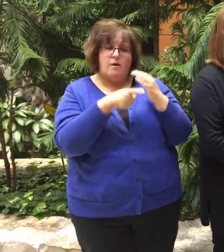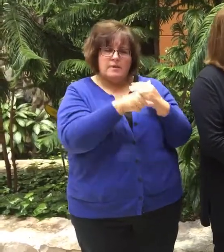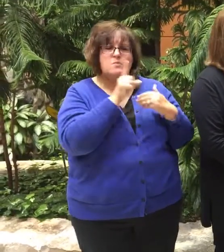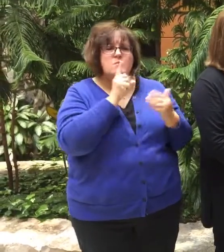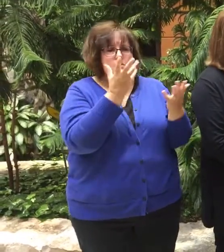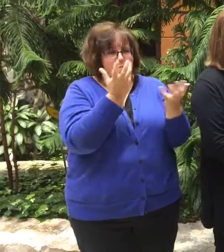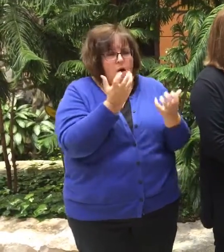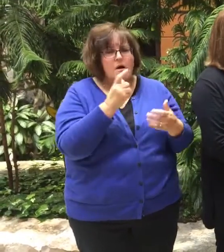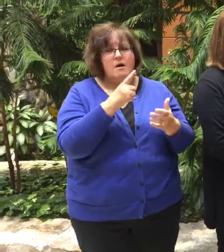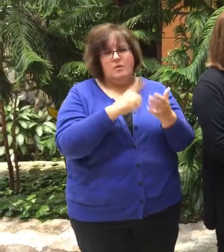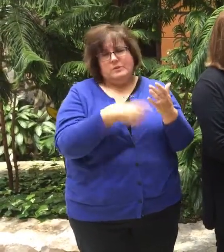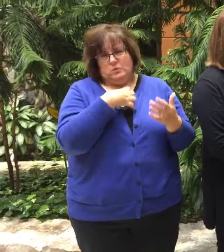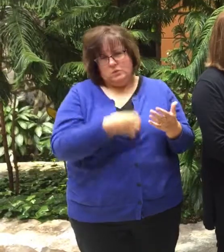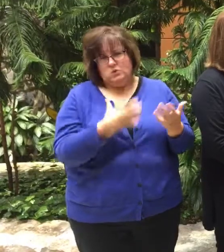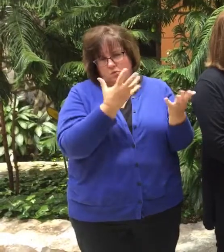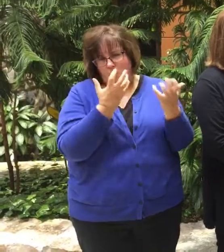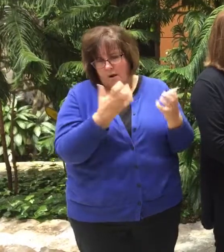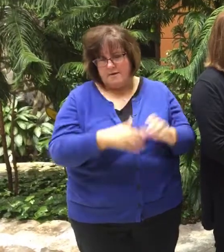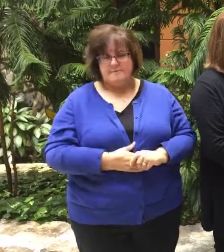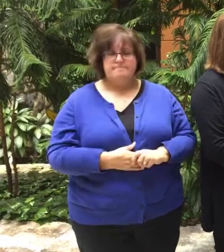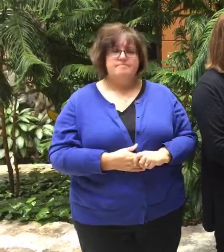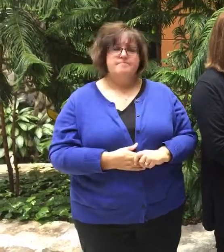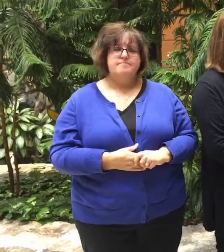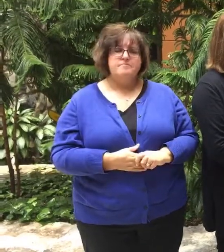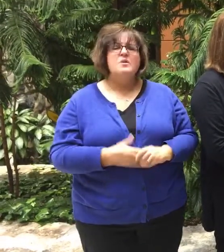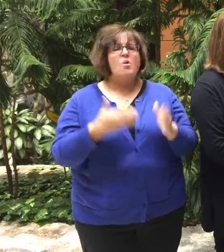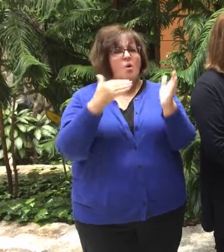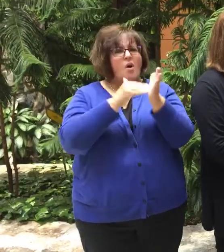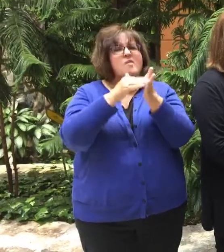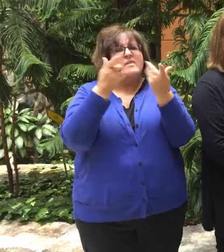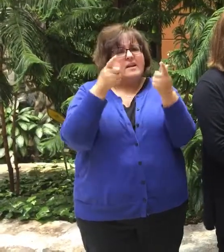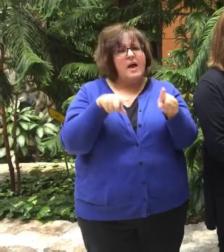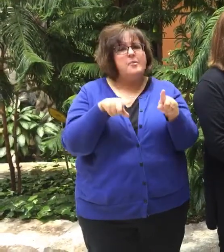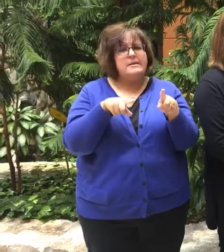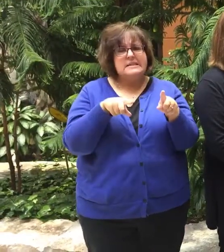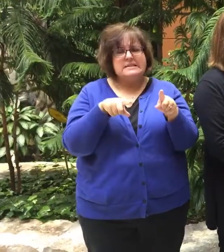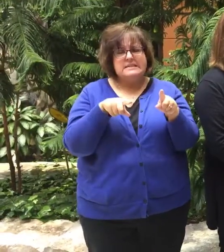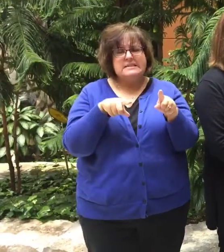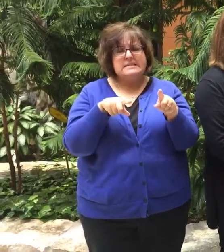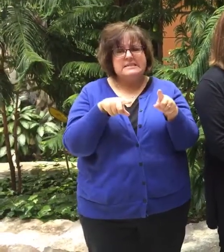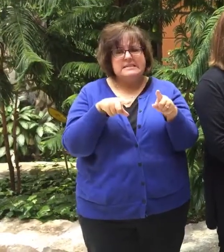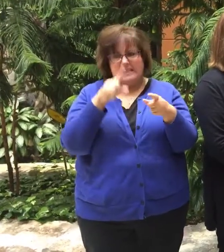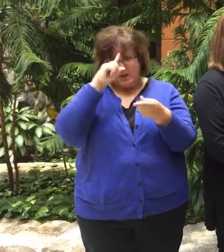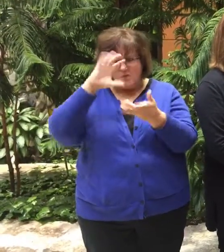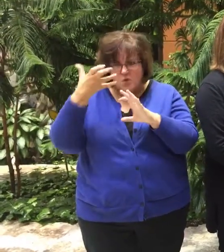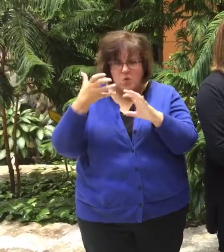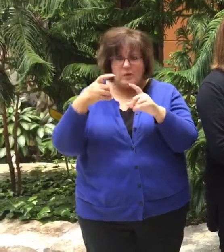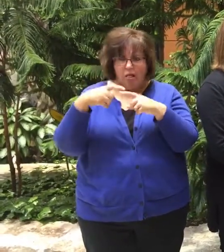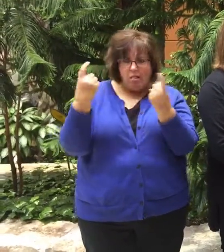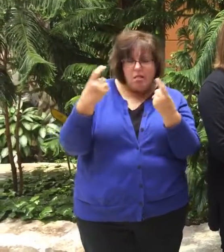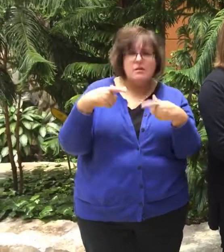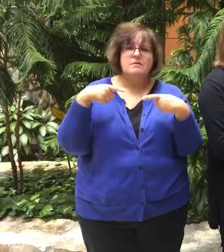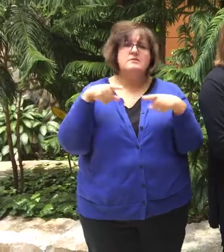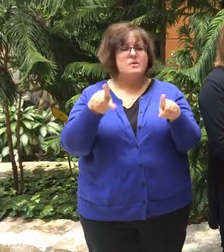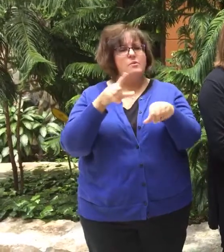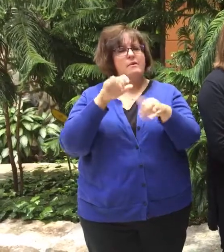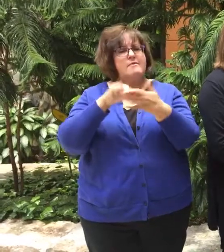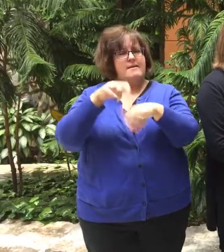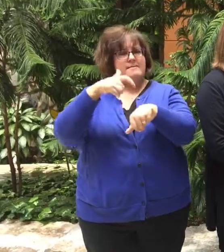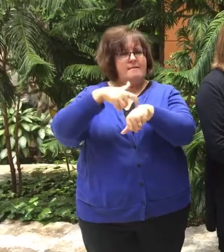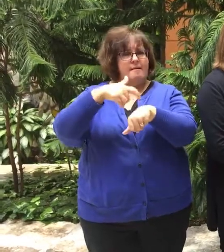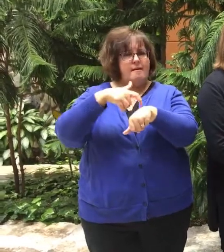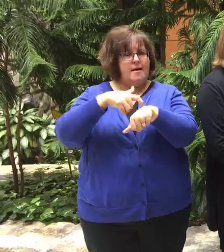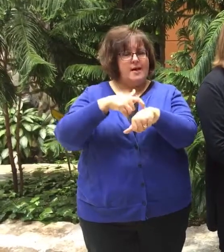trying to achieve, what their wishes are. And so there's often a discord and confusion at a time where